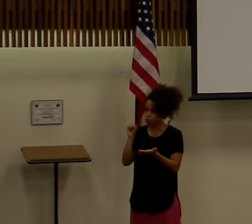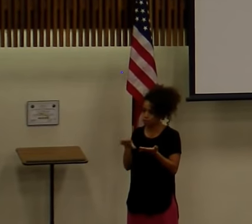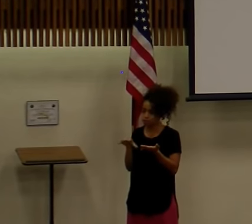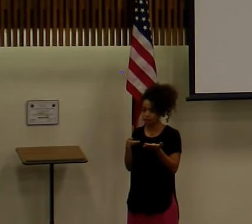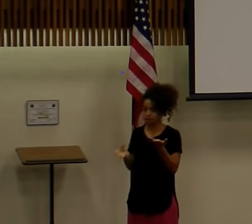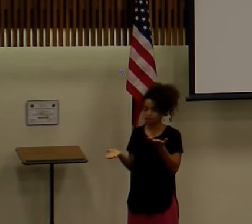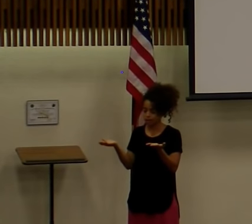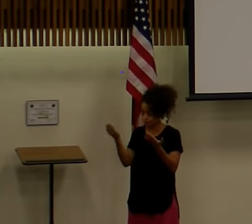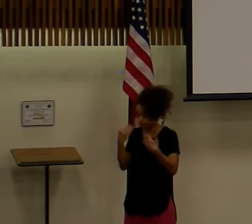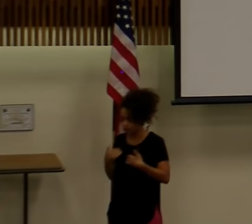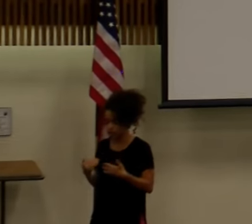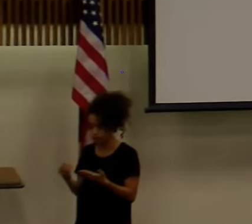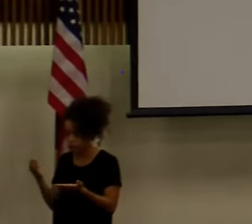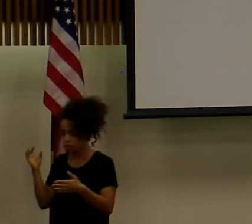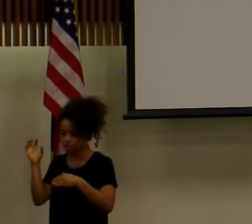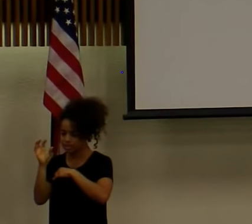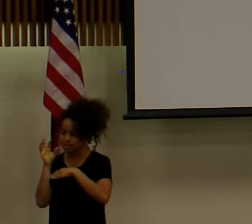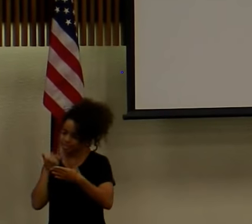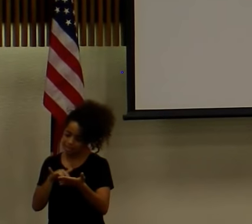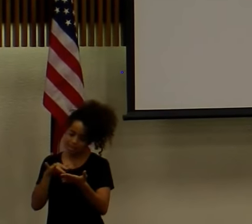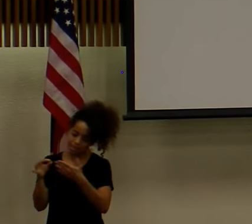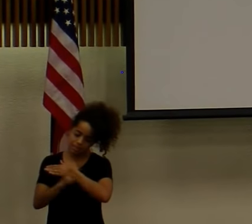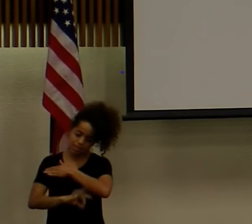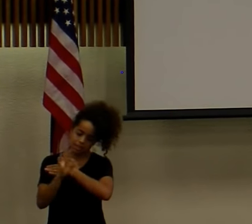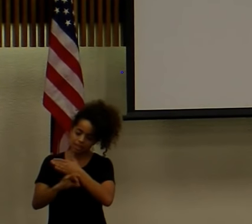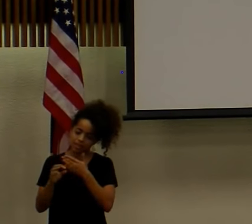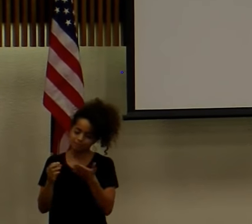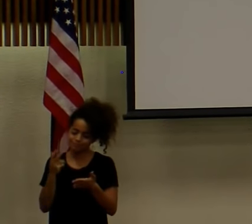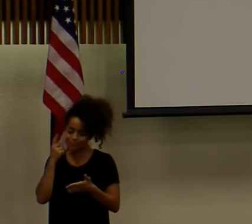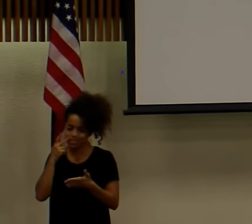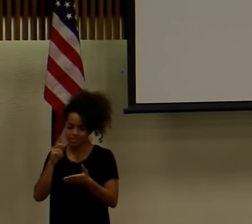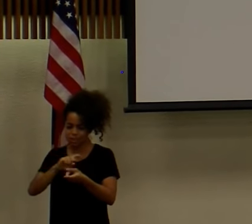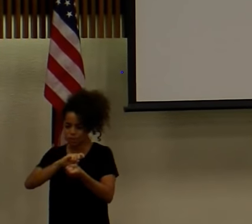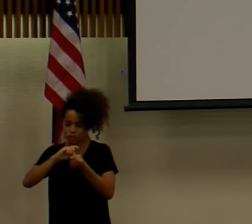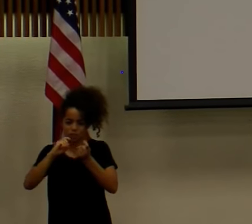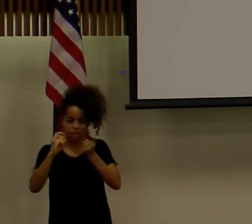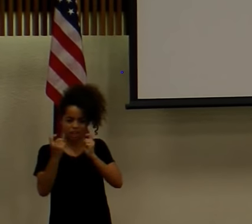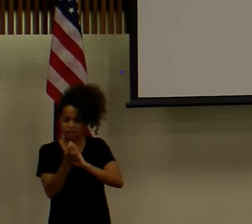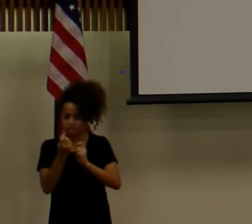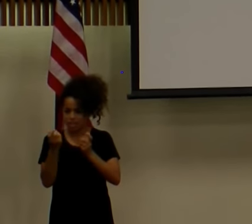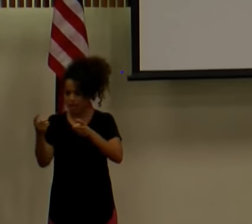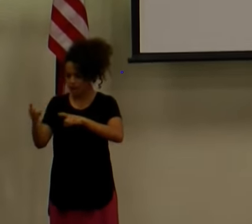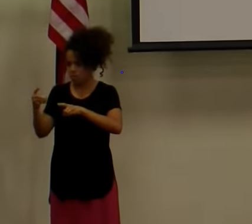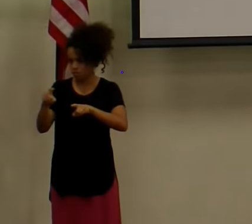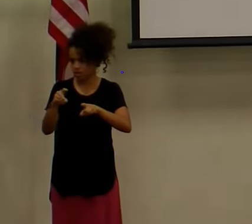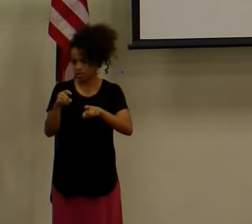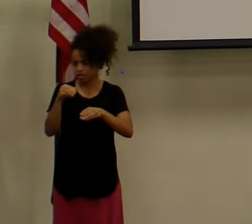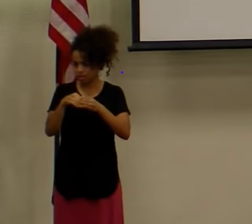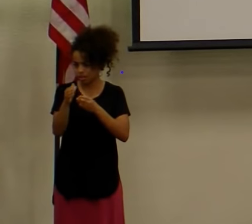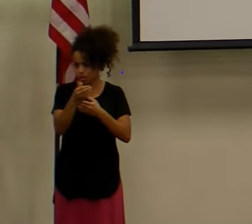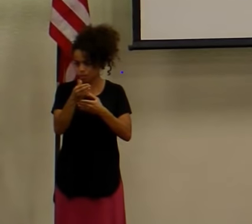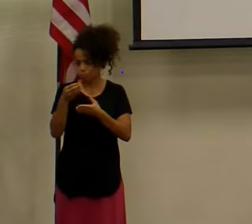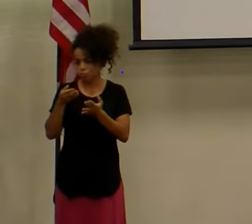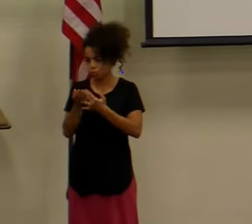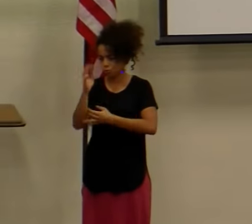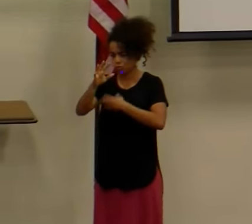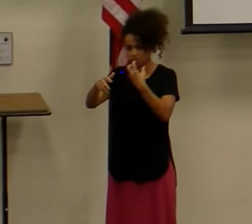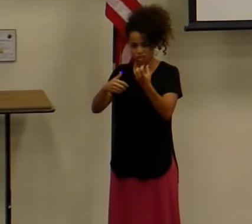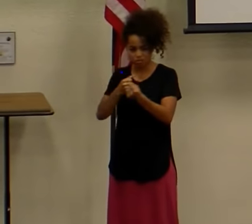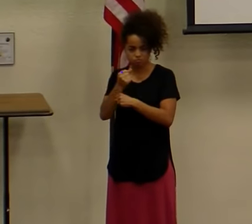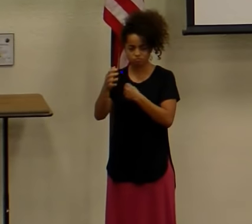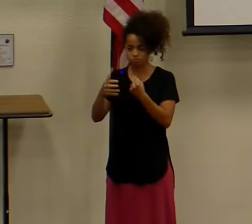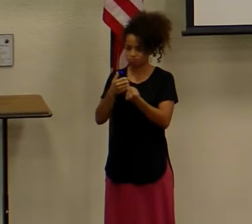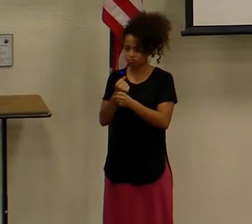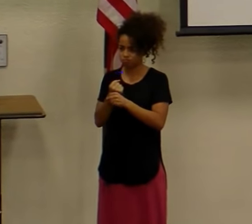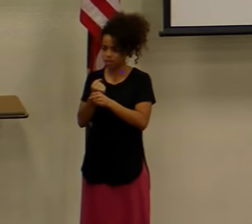to study at Sunset just to see the transformation that has taken place in him throughout the last several years. And I know that that's going